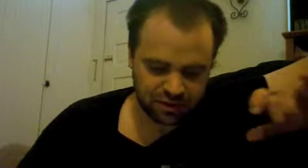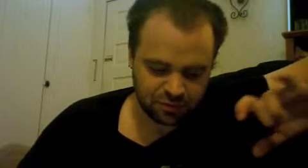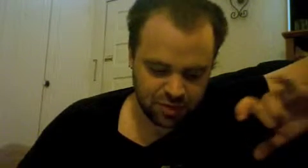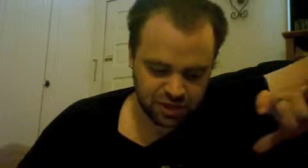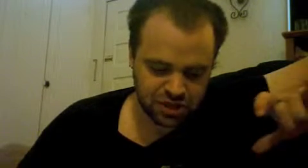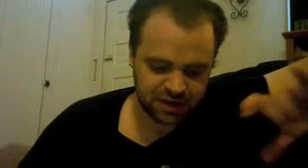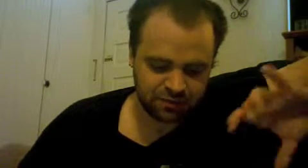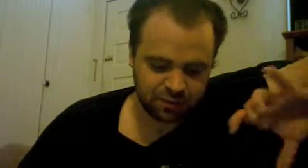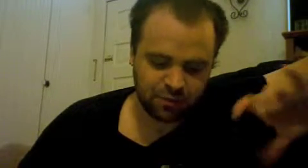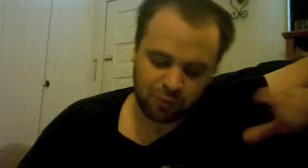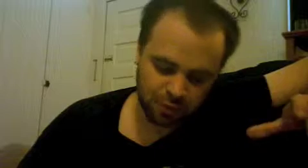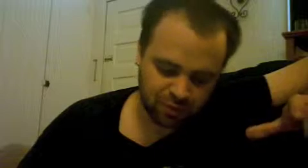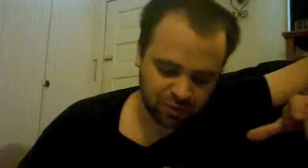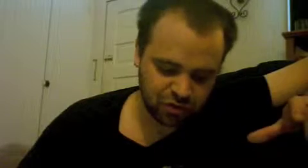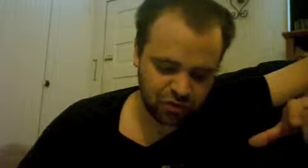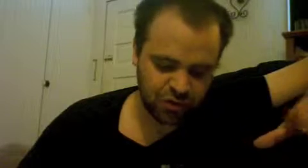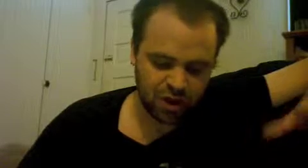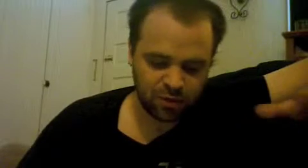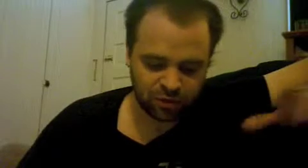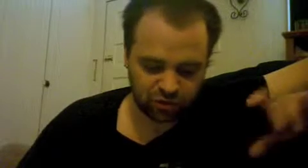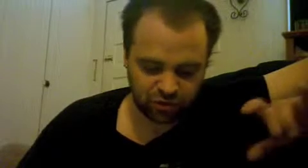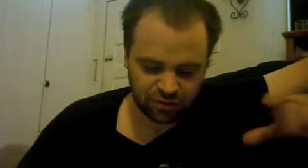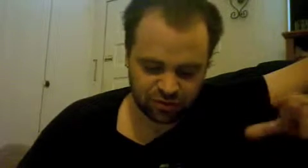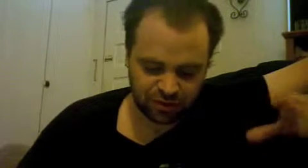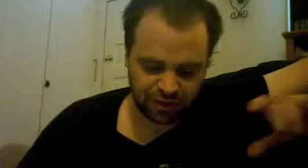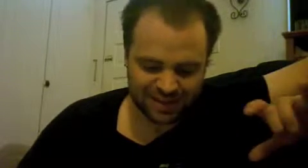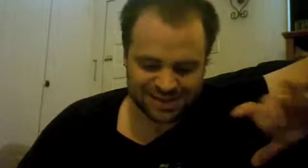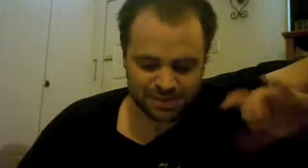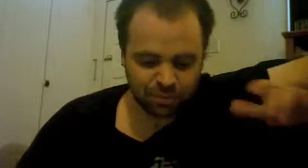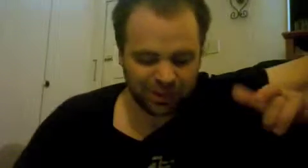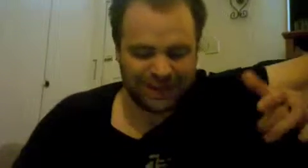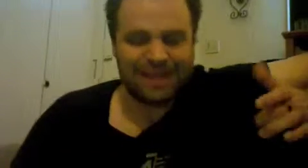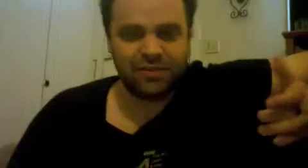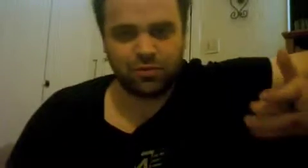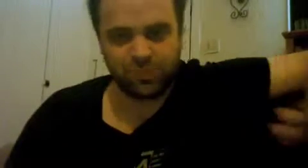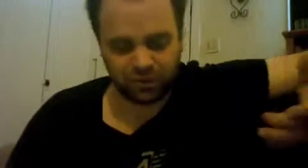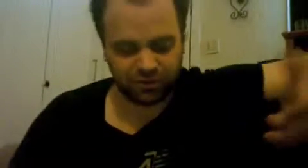differentiated from the form of the true which shows itself as simple in its result